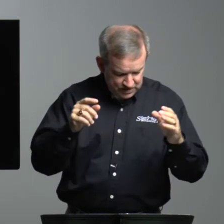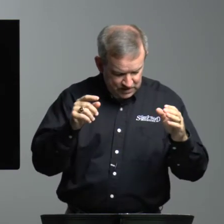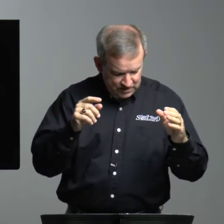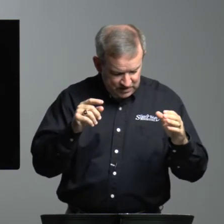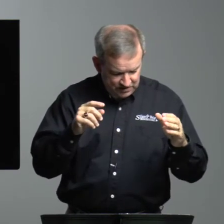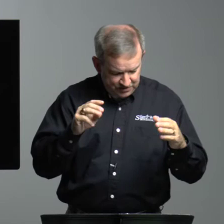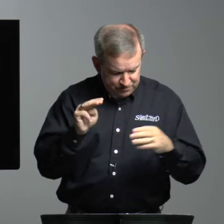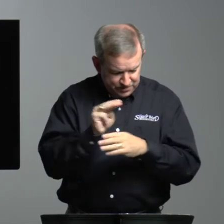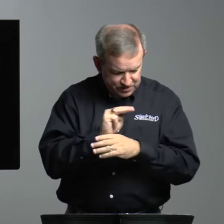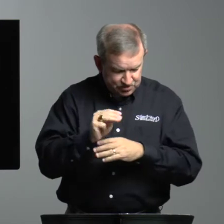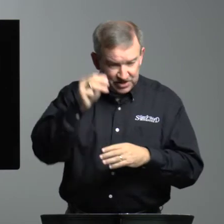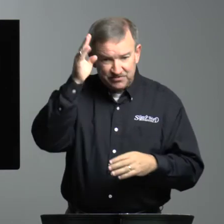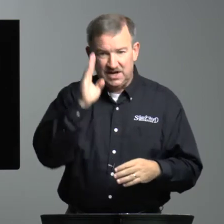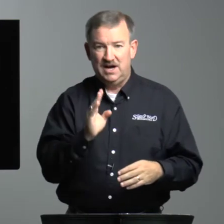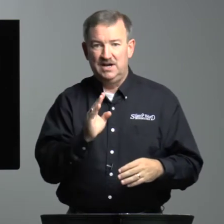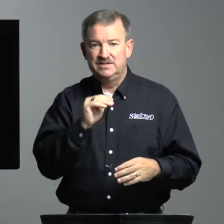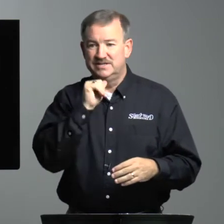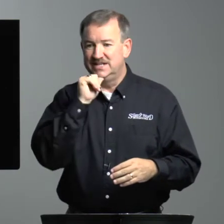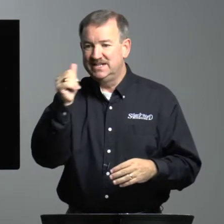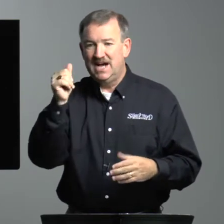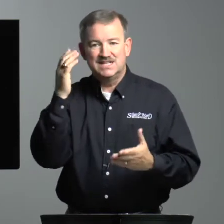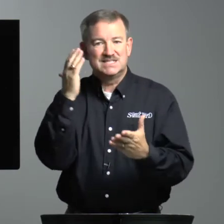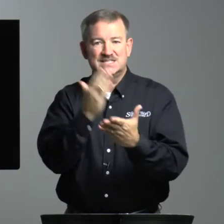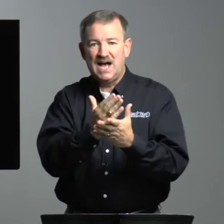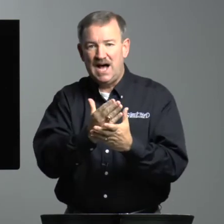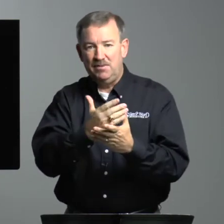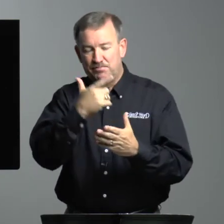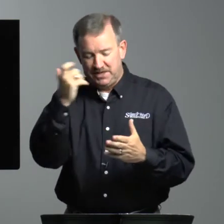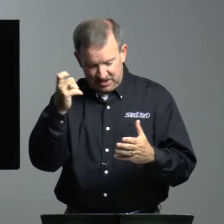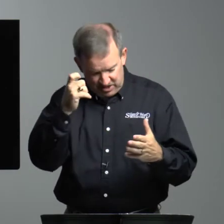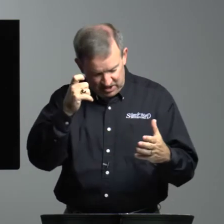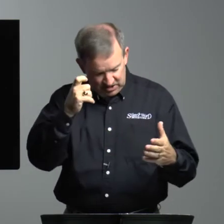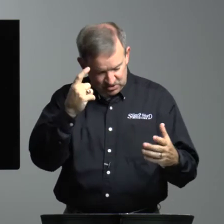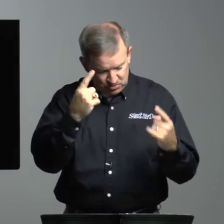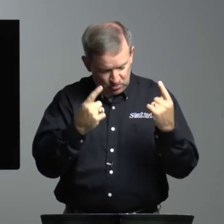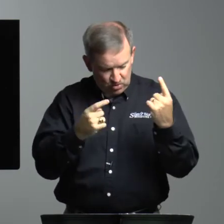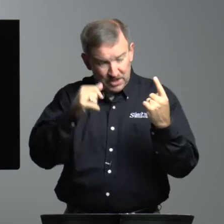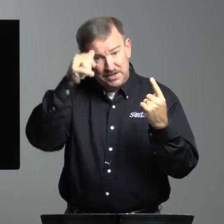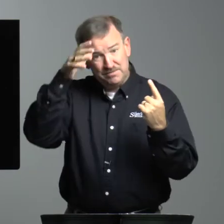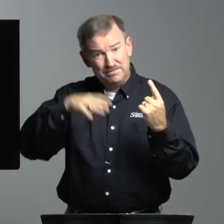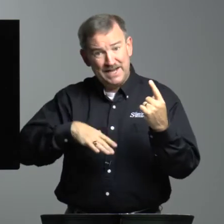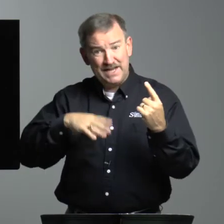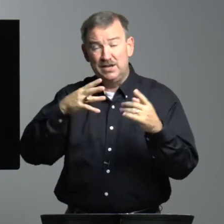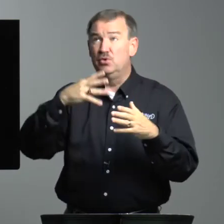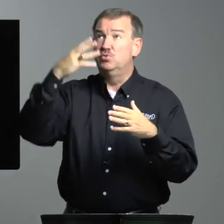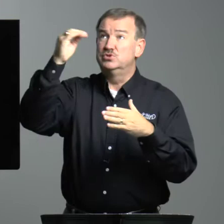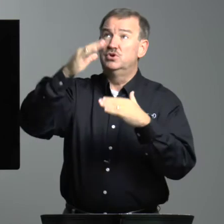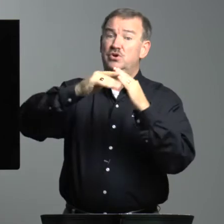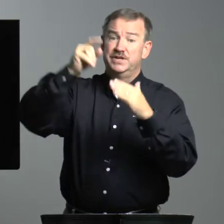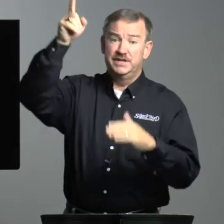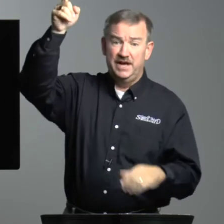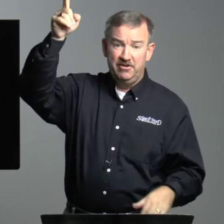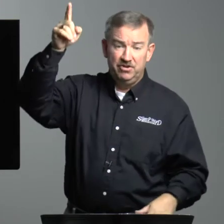The ministry of God did not stop because one man was gone into heaven.